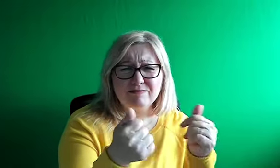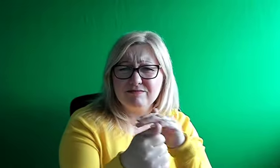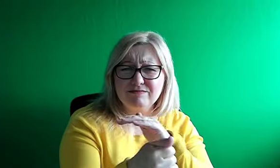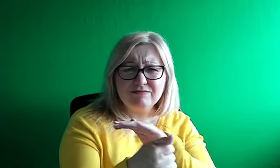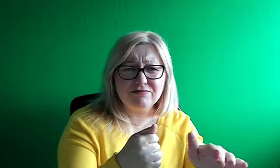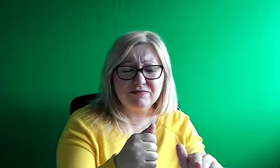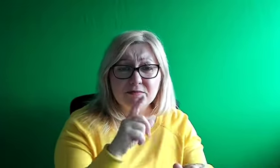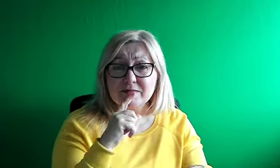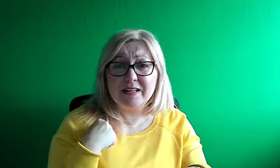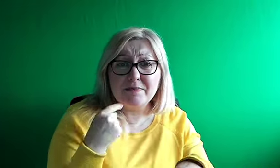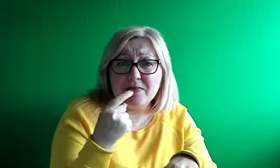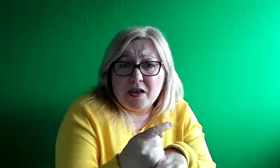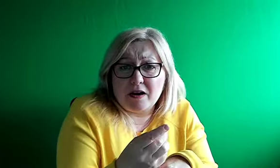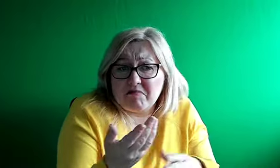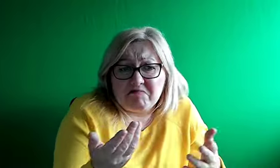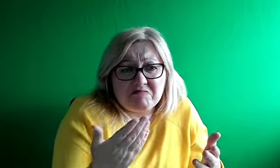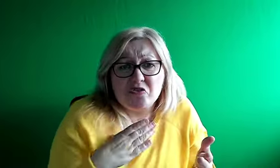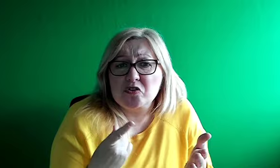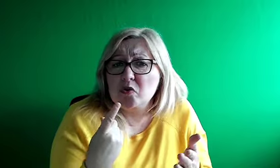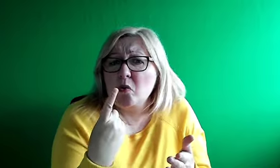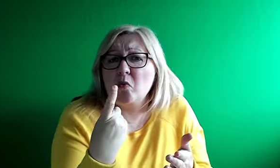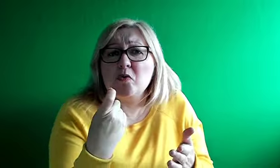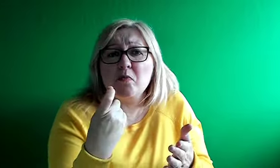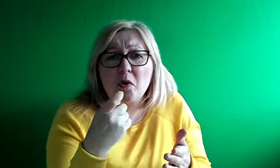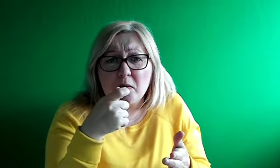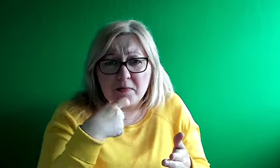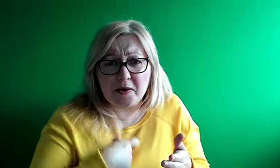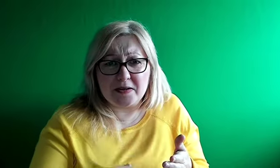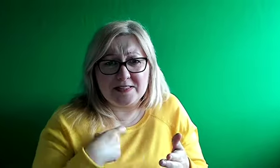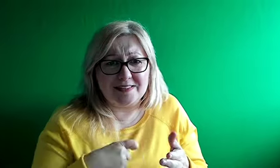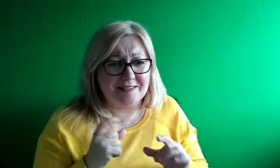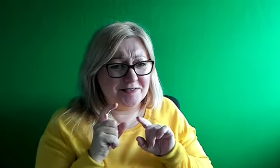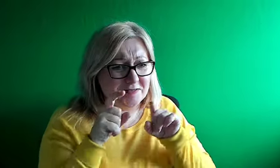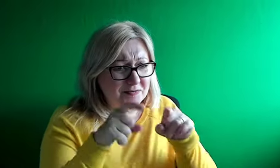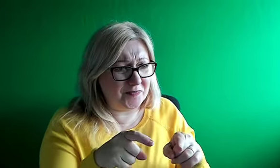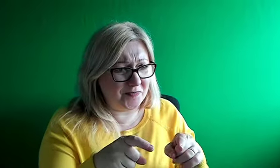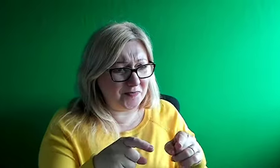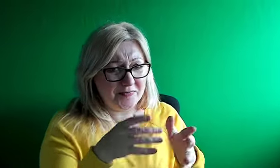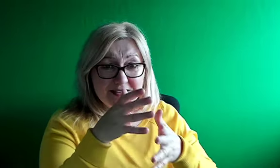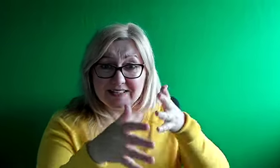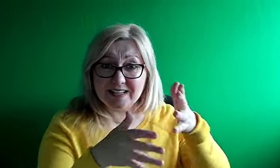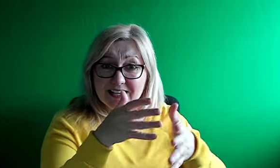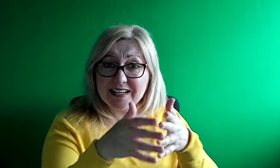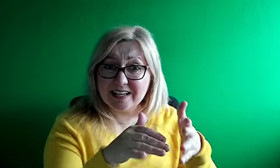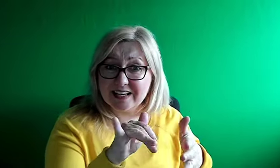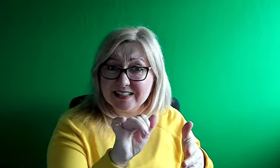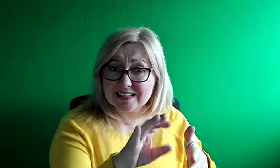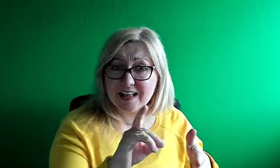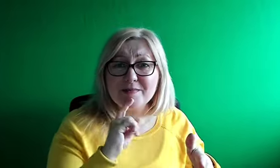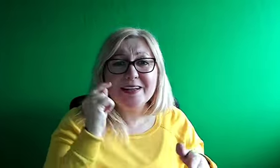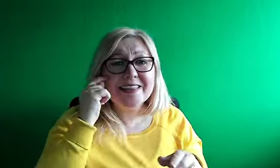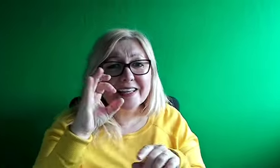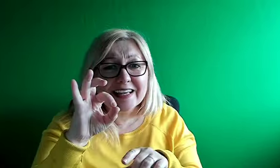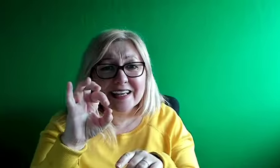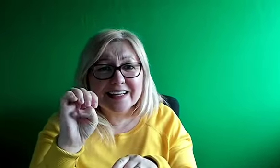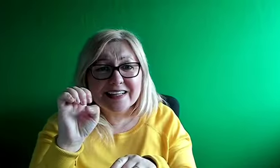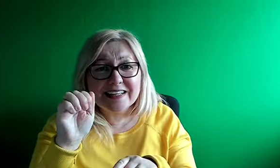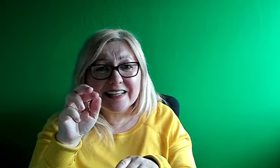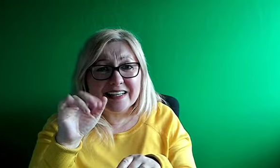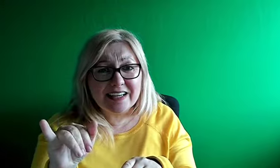communicating through ISL, because I think what the hearing family captures, so beautifully, we need children in this country to know, we have